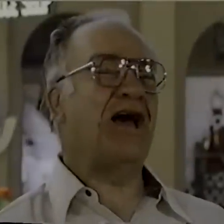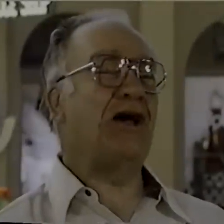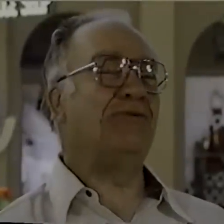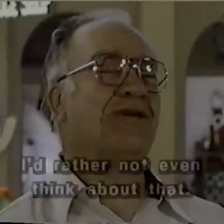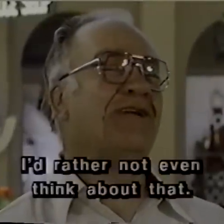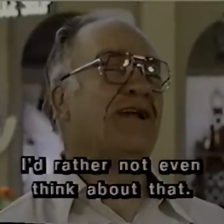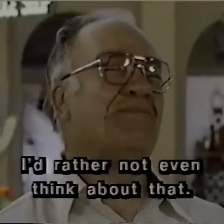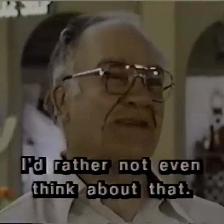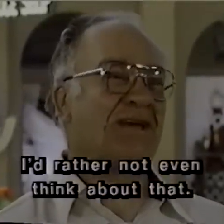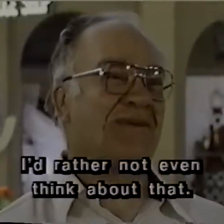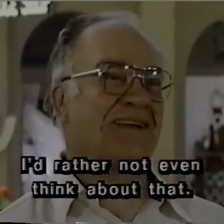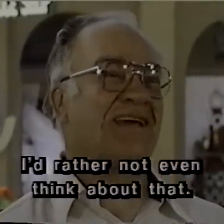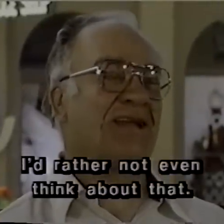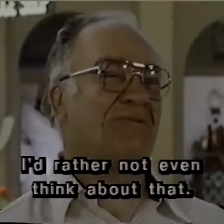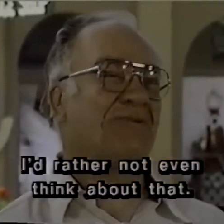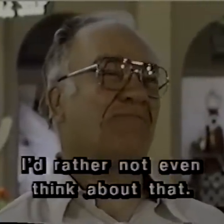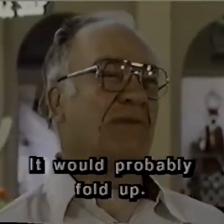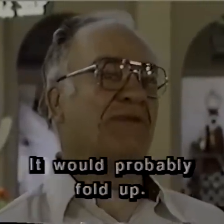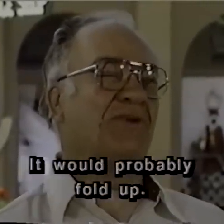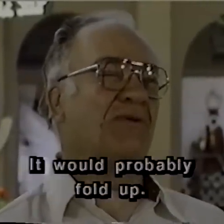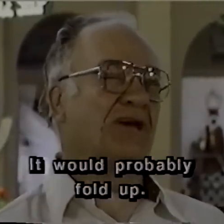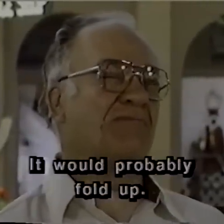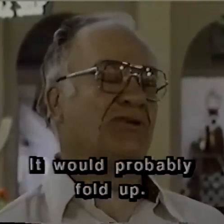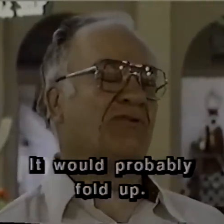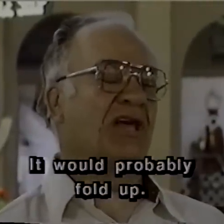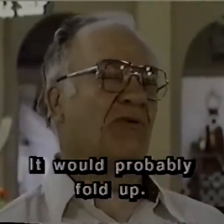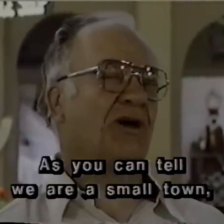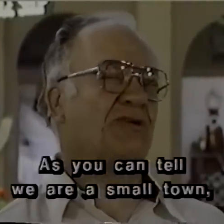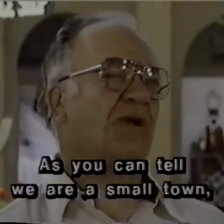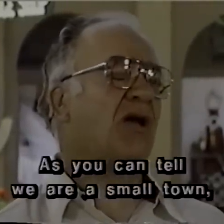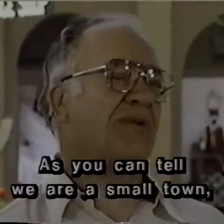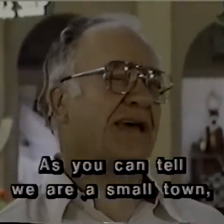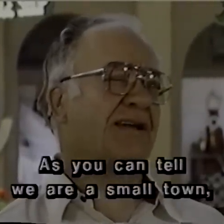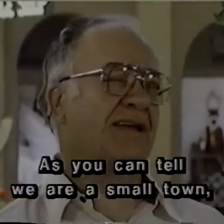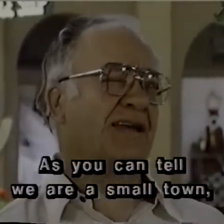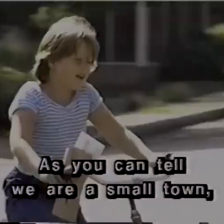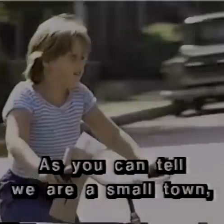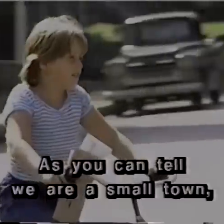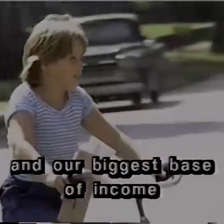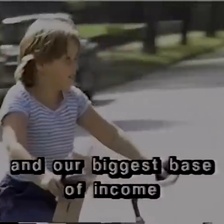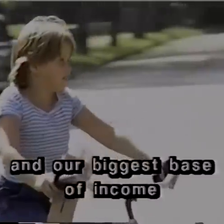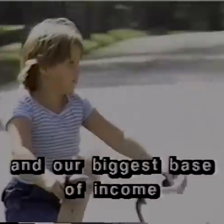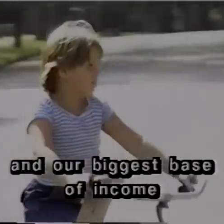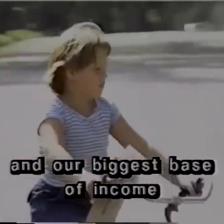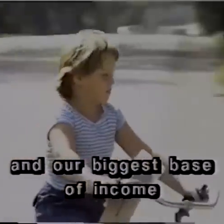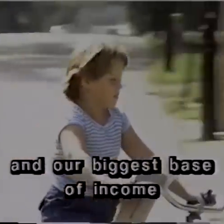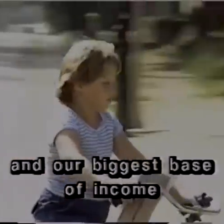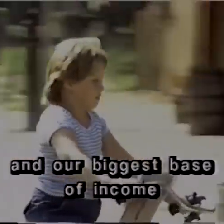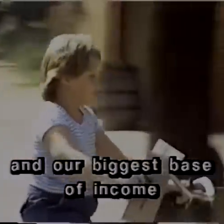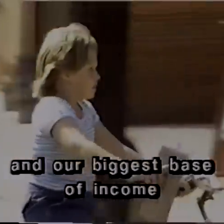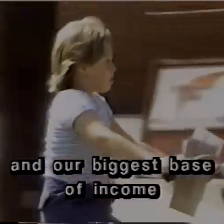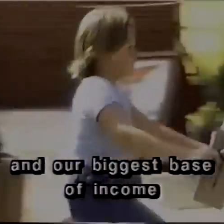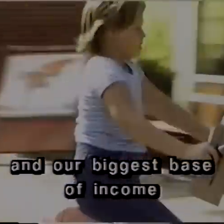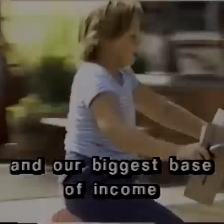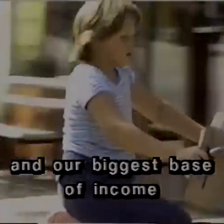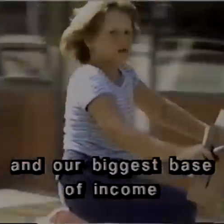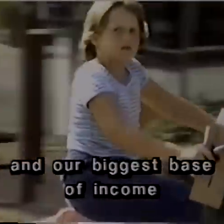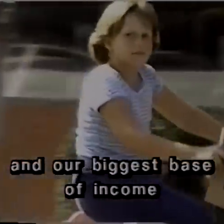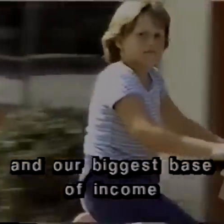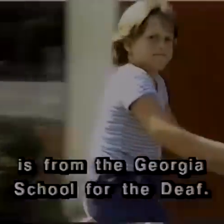I'd rather not even think about that. It would probably fold up. As you can tell, we are a small town, and our biggest base of income is